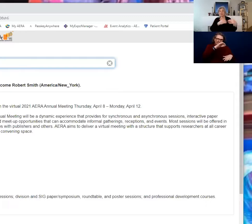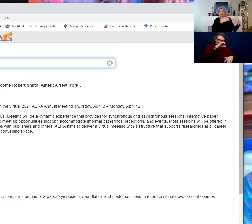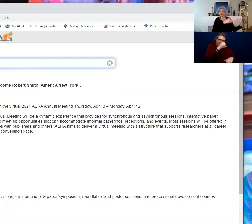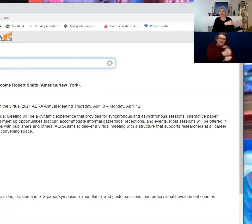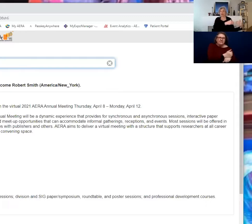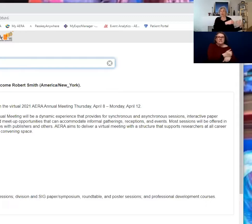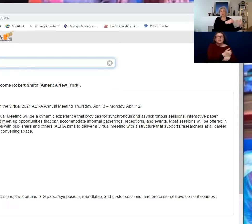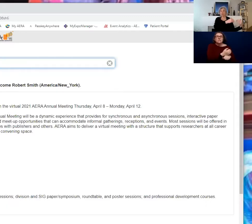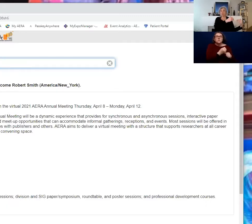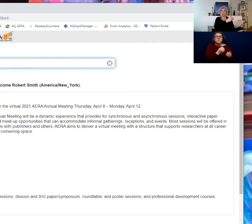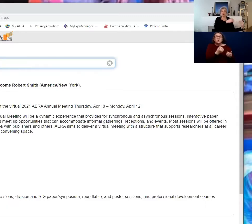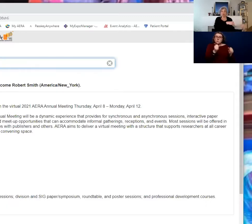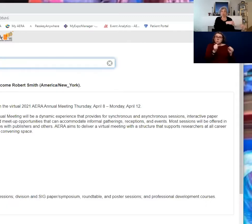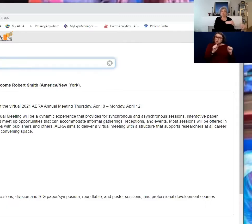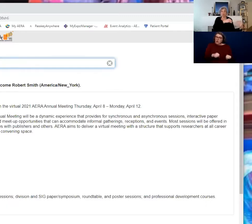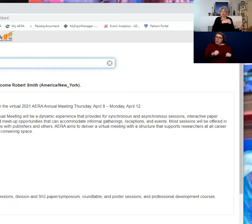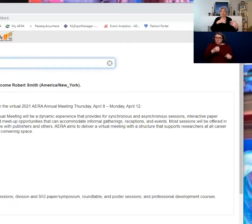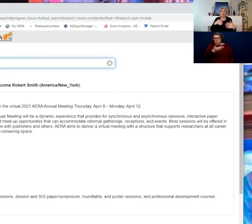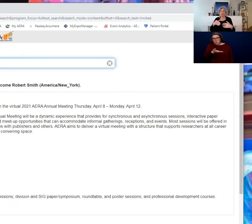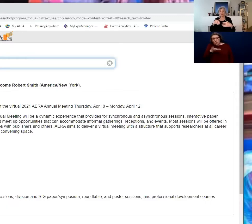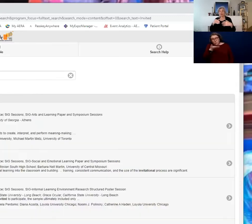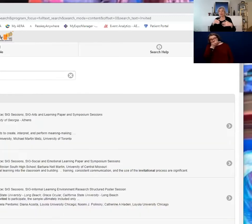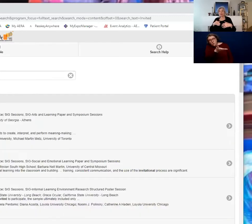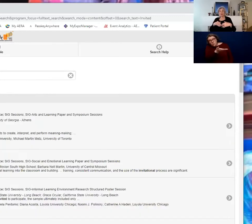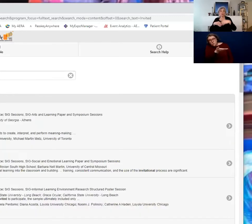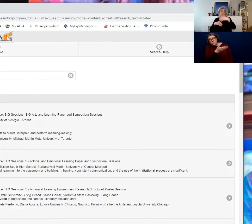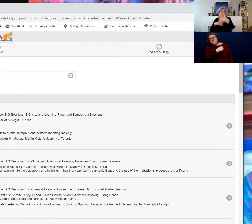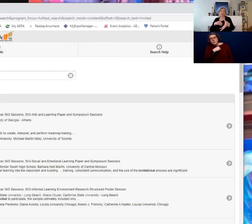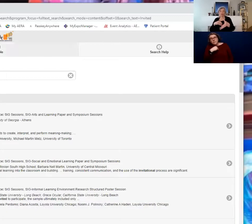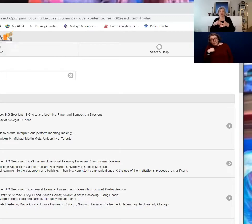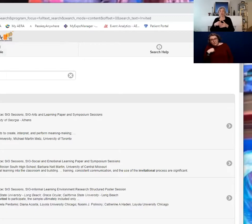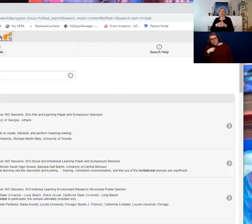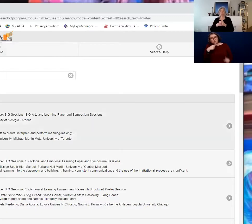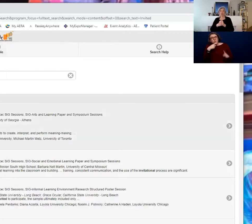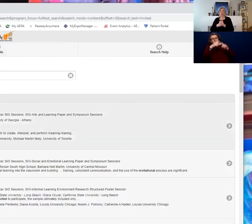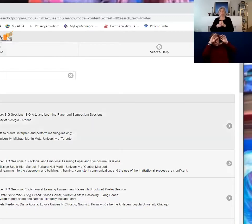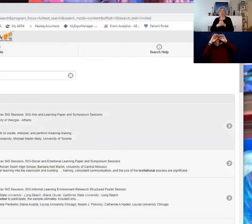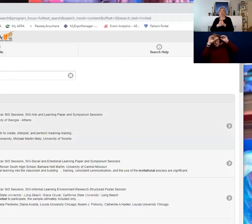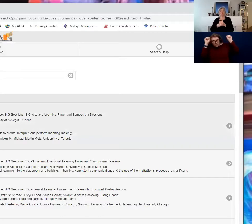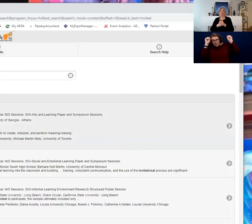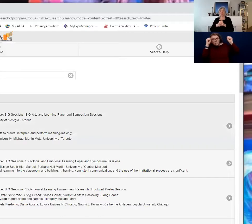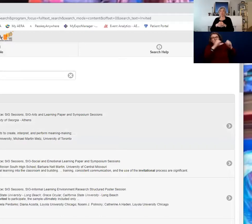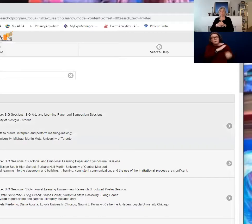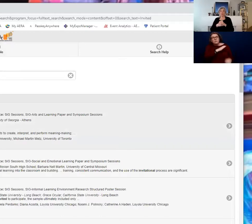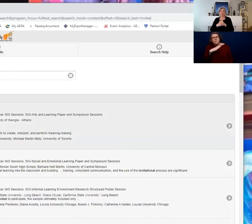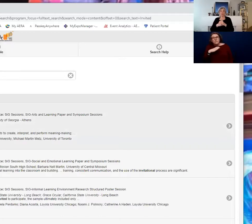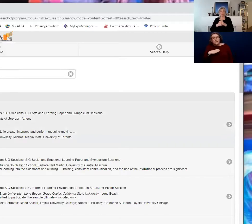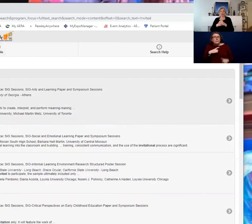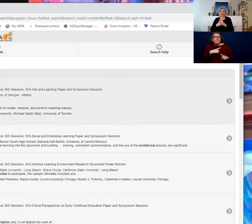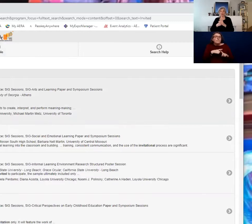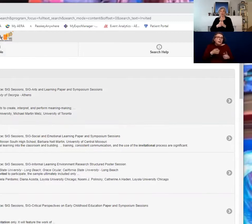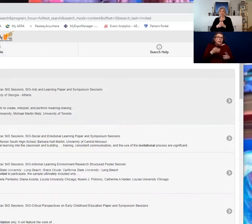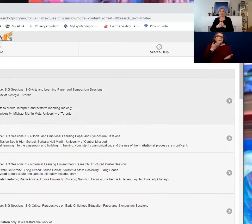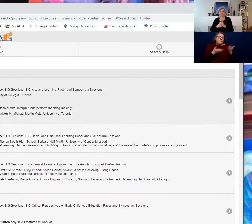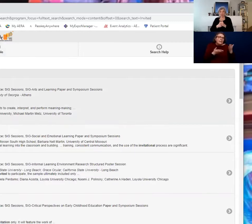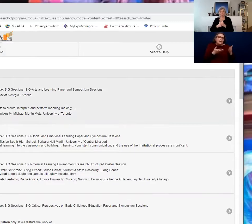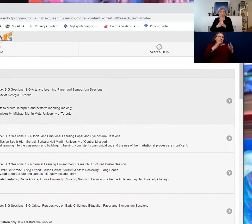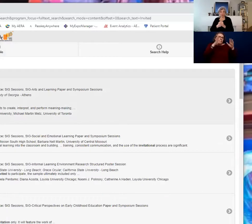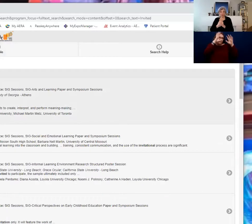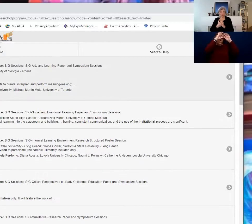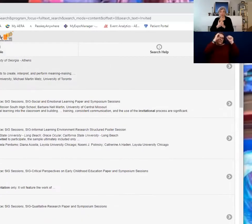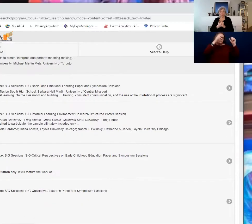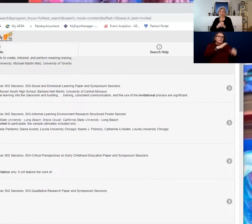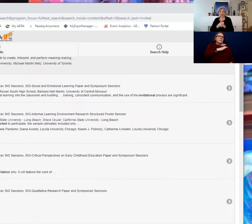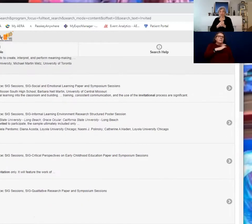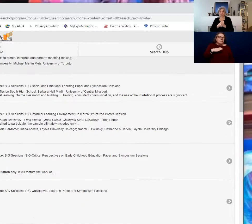have been proposed by members to the Presidential Committee. does not mean that the Presidential Committee and the